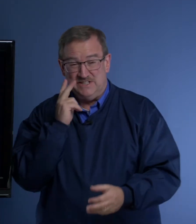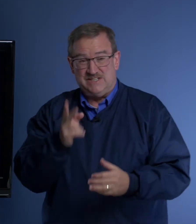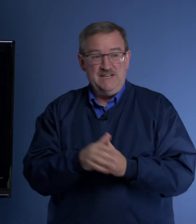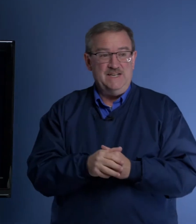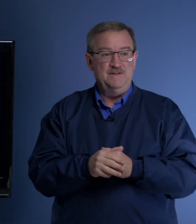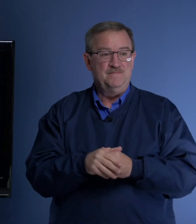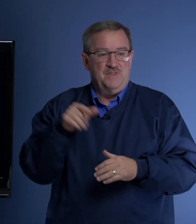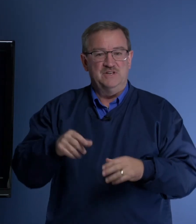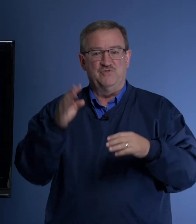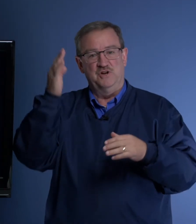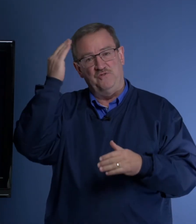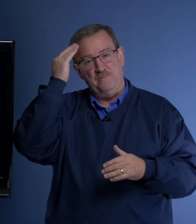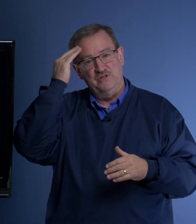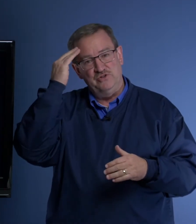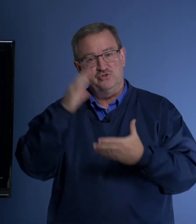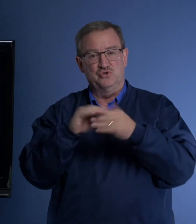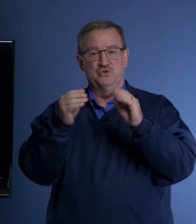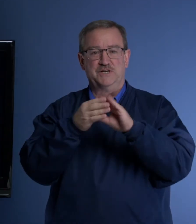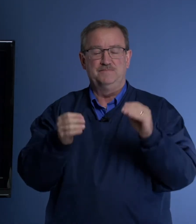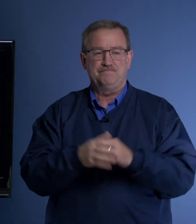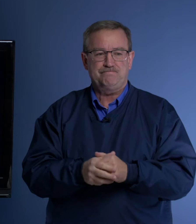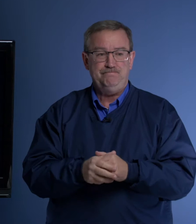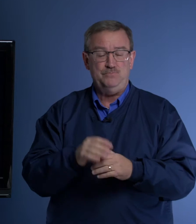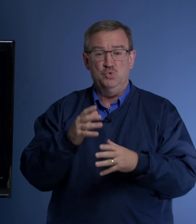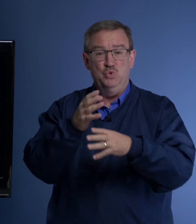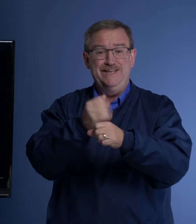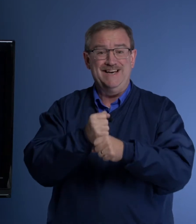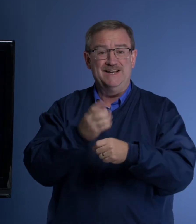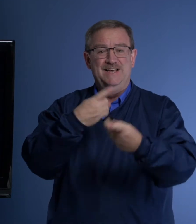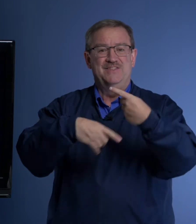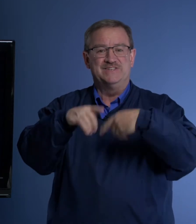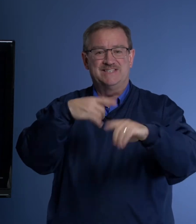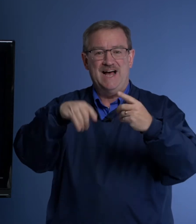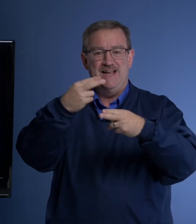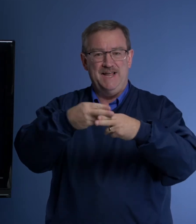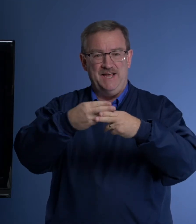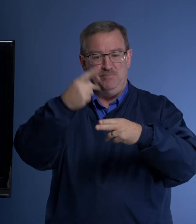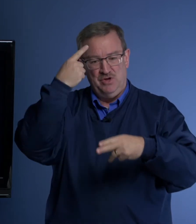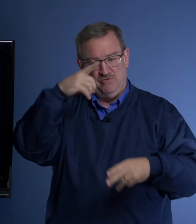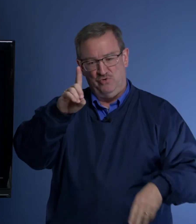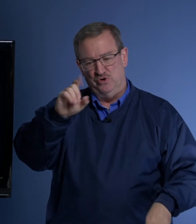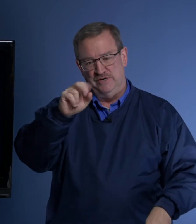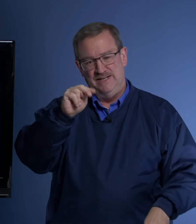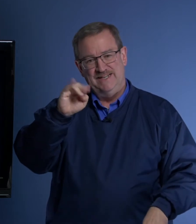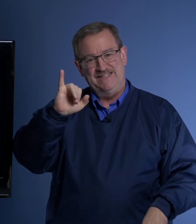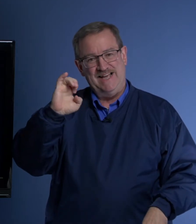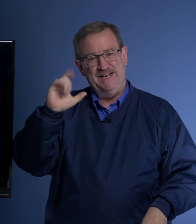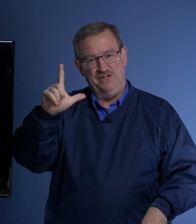see this very familiar story. We get the sign name for Daniel